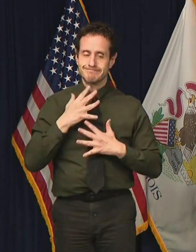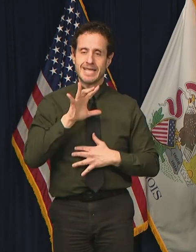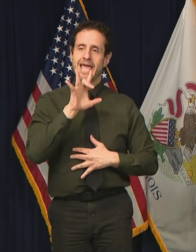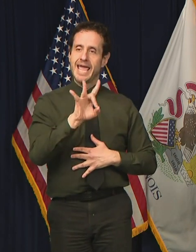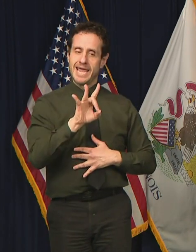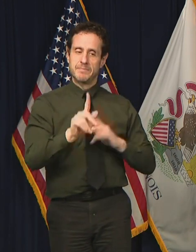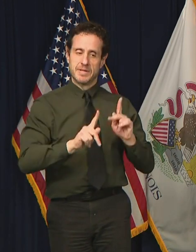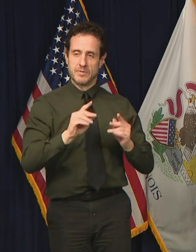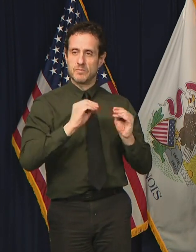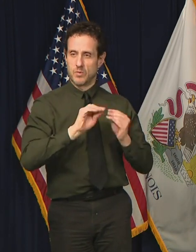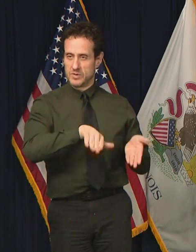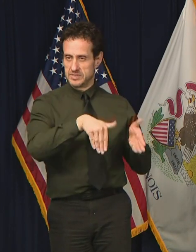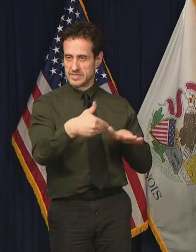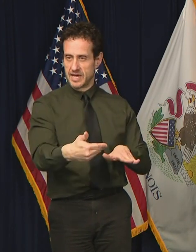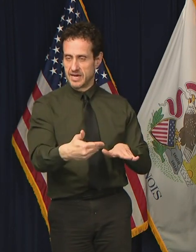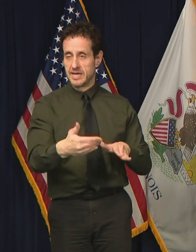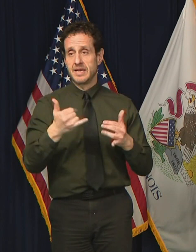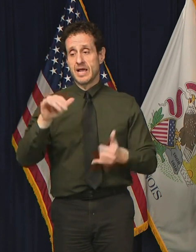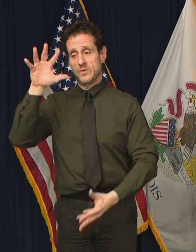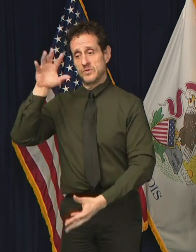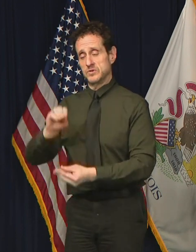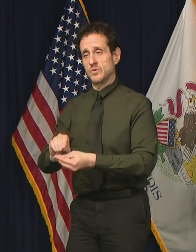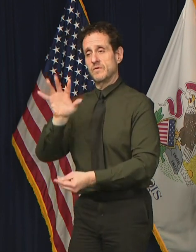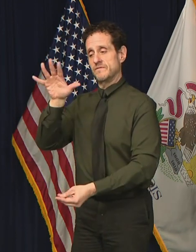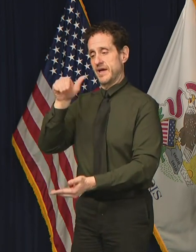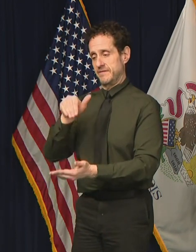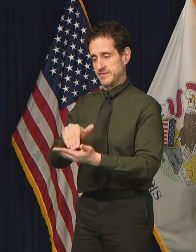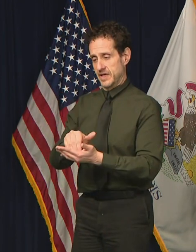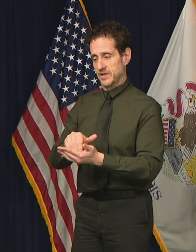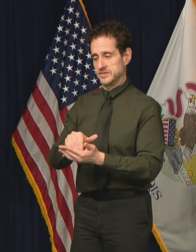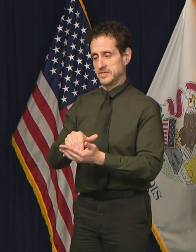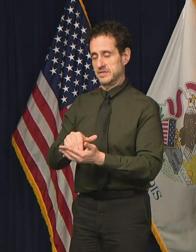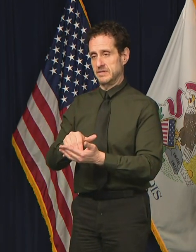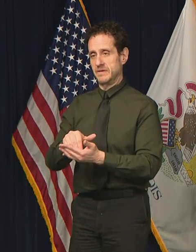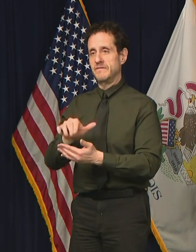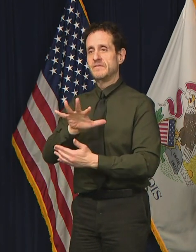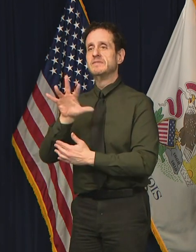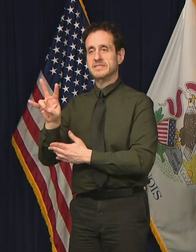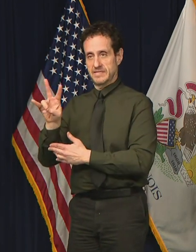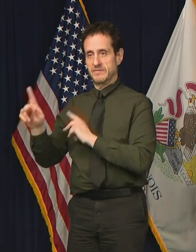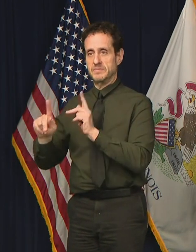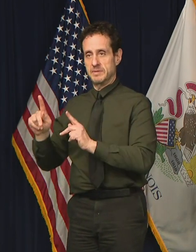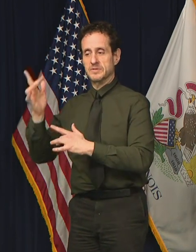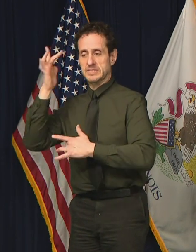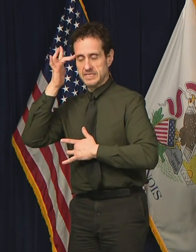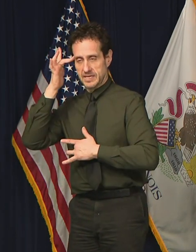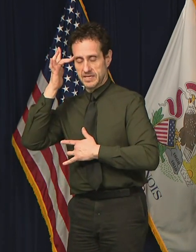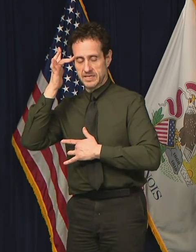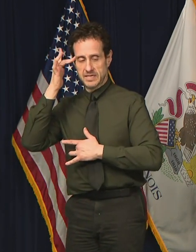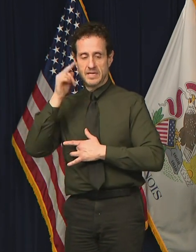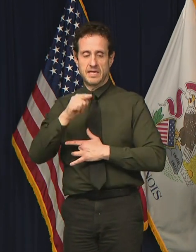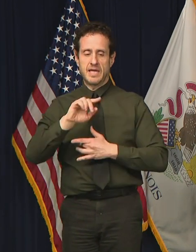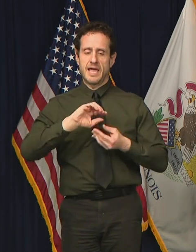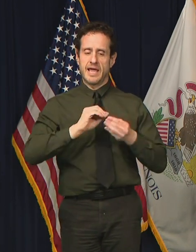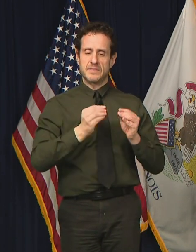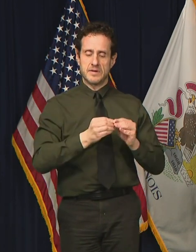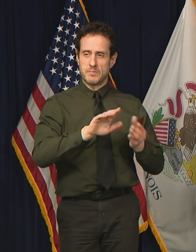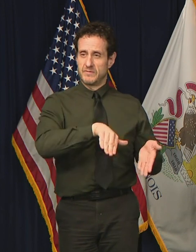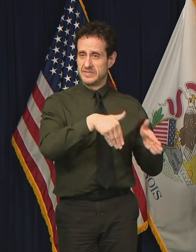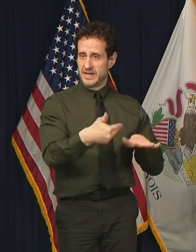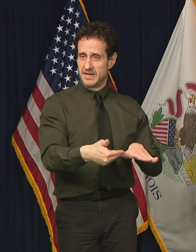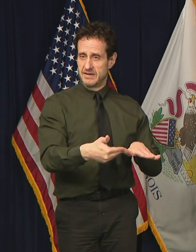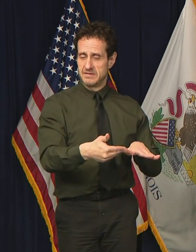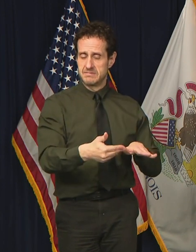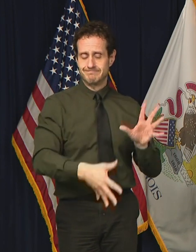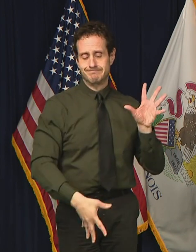That brings our total in Illinois to 5,057 cases and a sobering 73